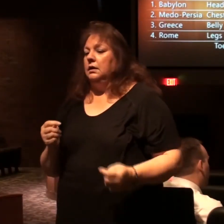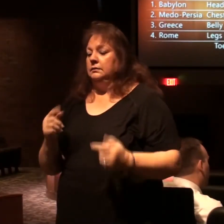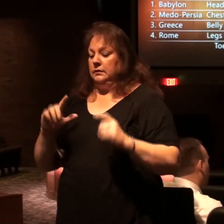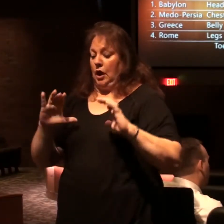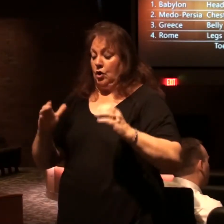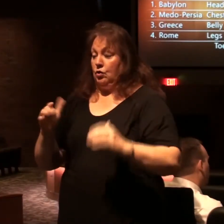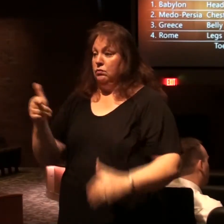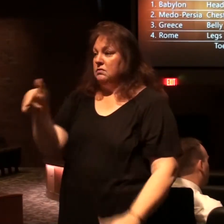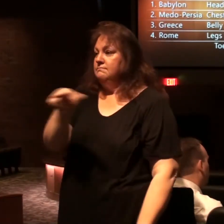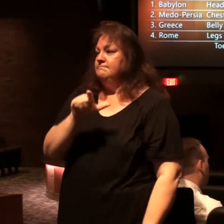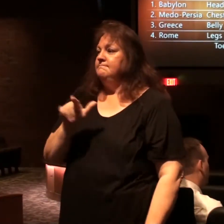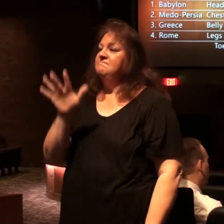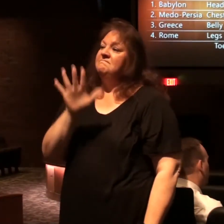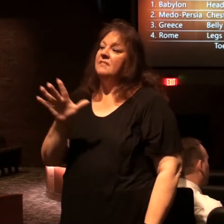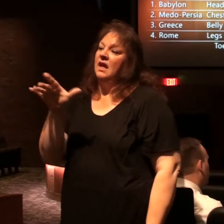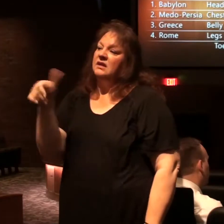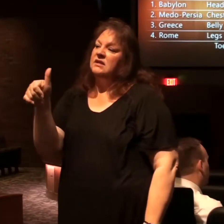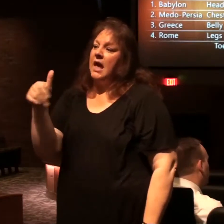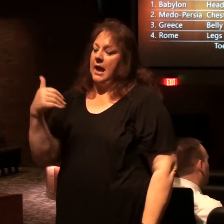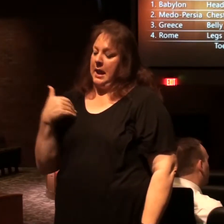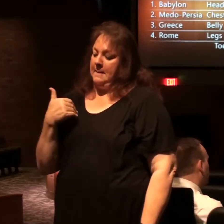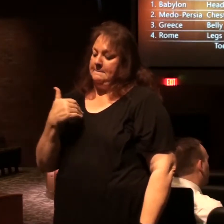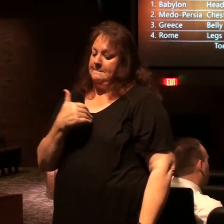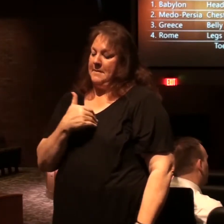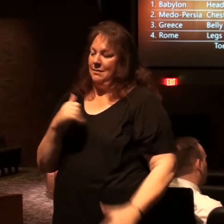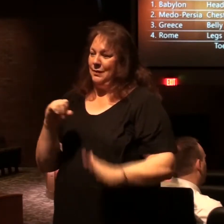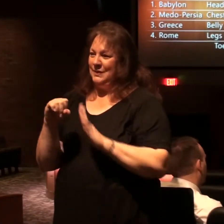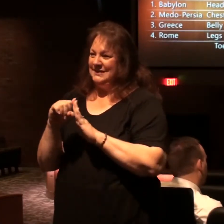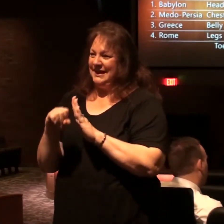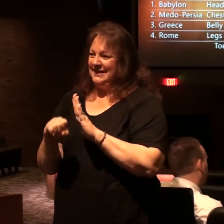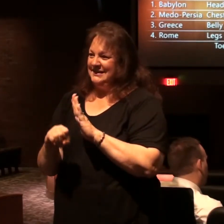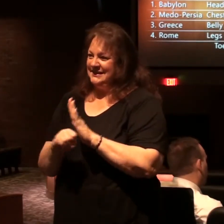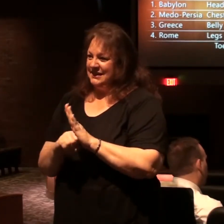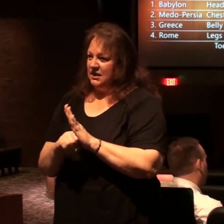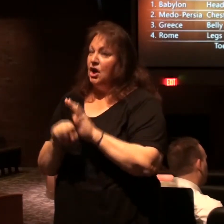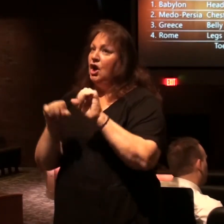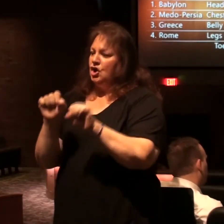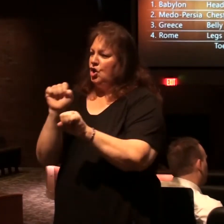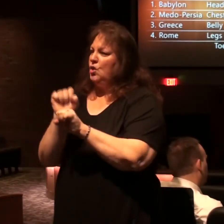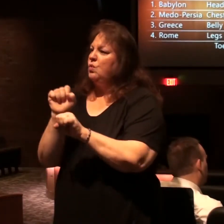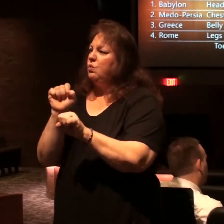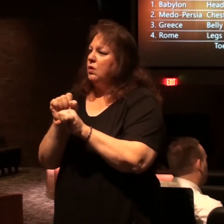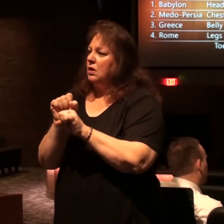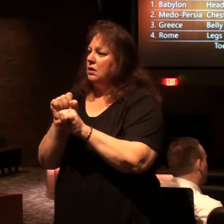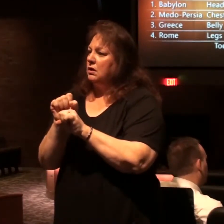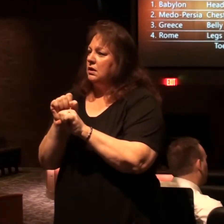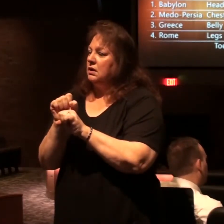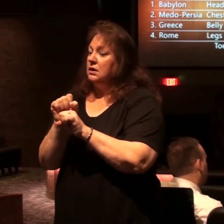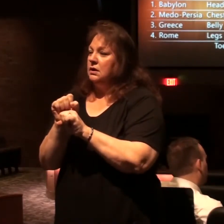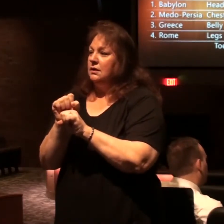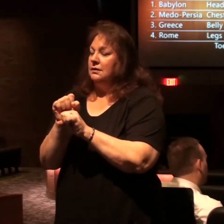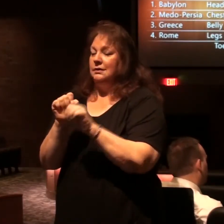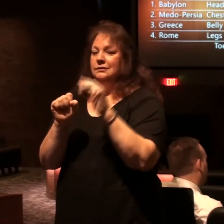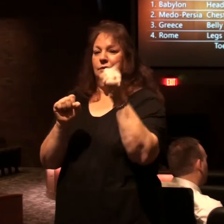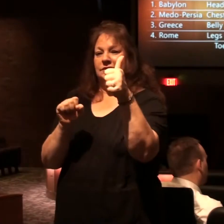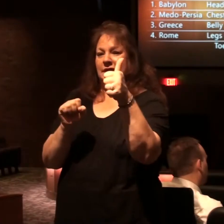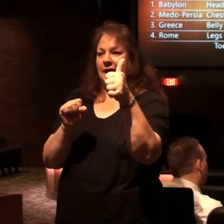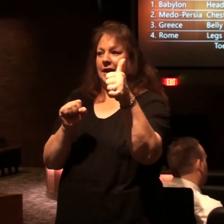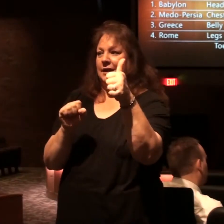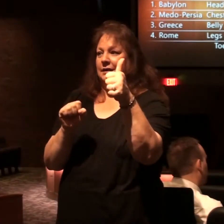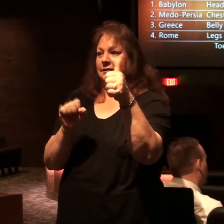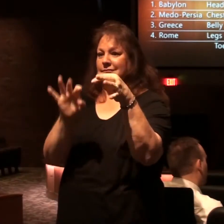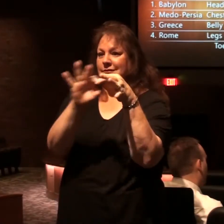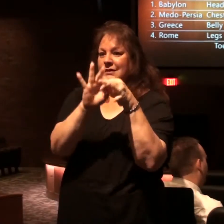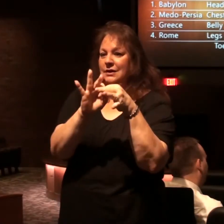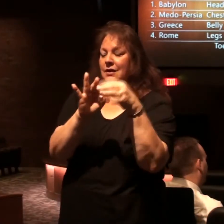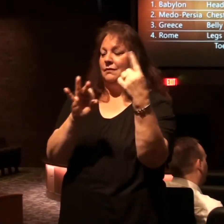of about ten member states could work in order to speak with one European voice